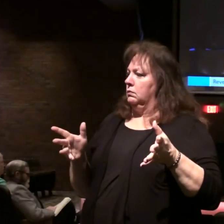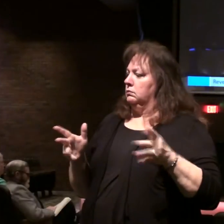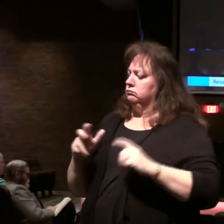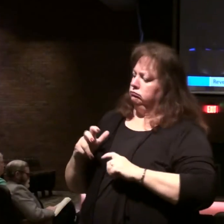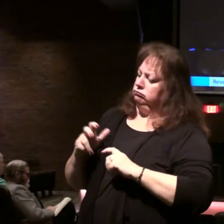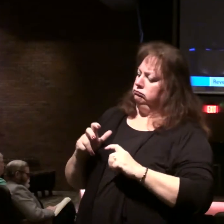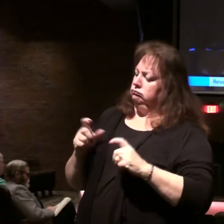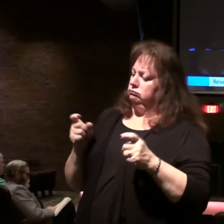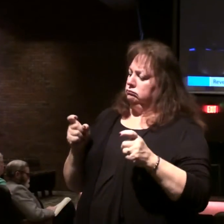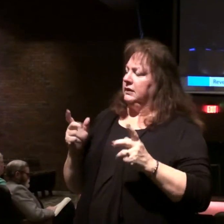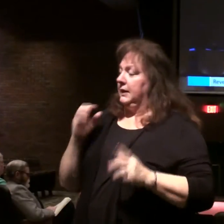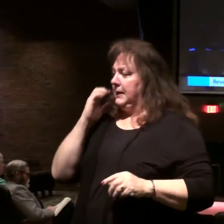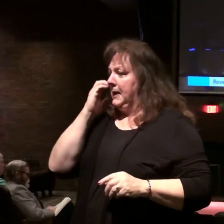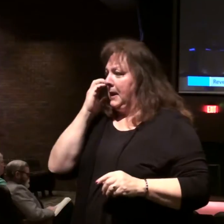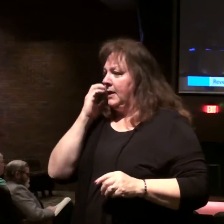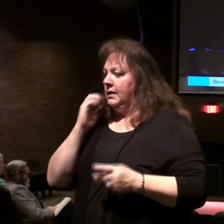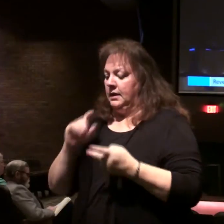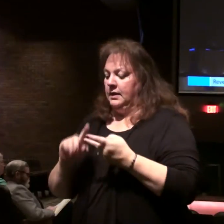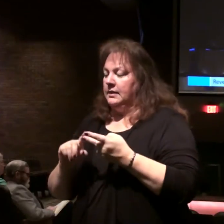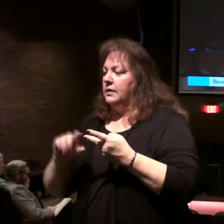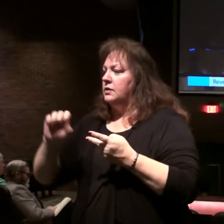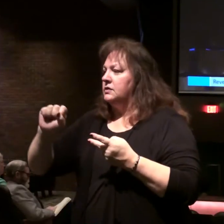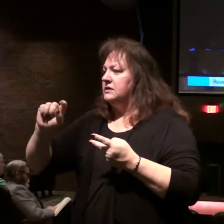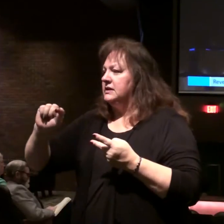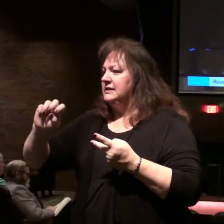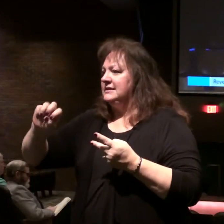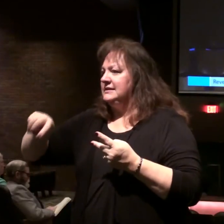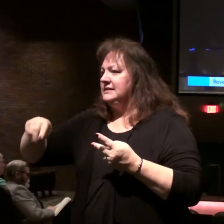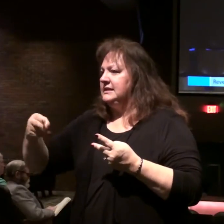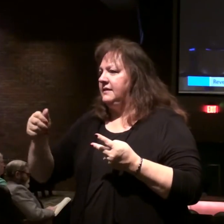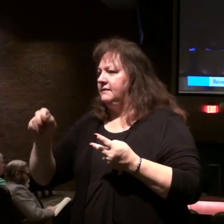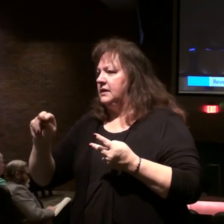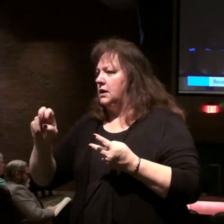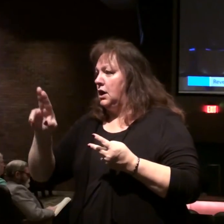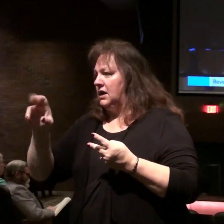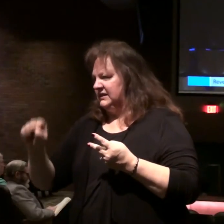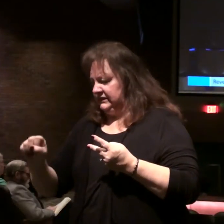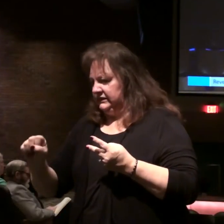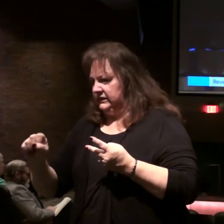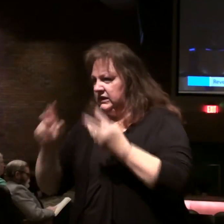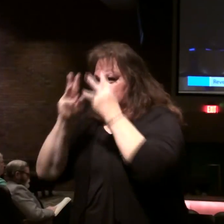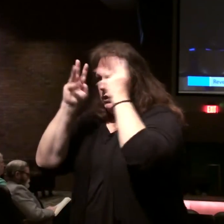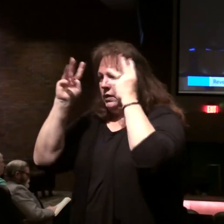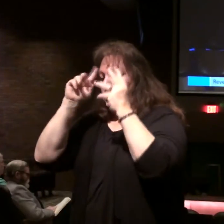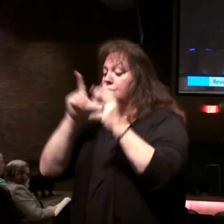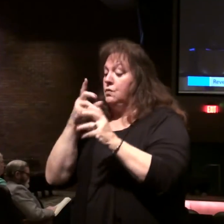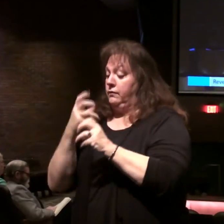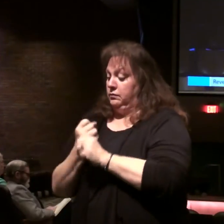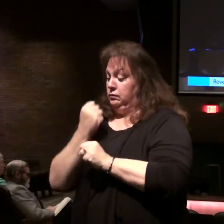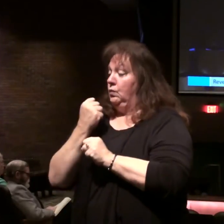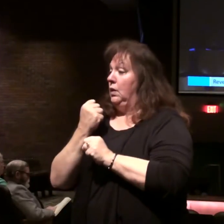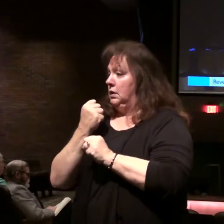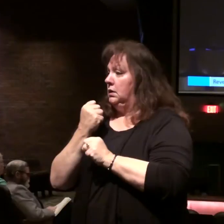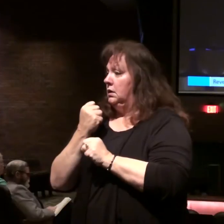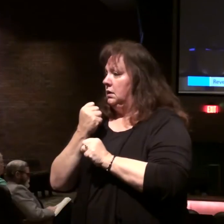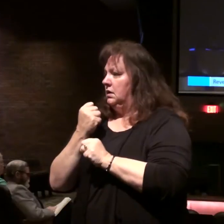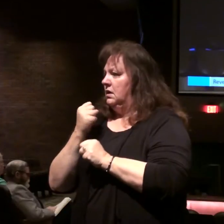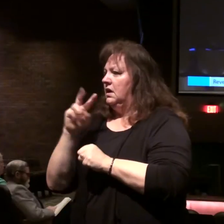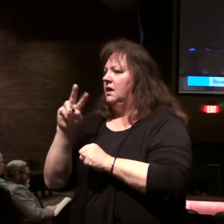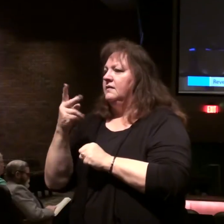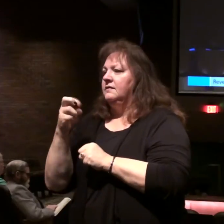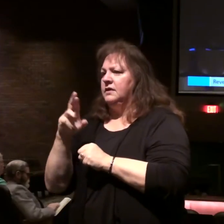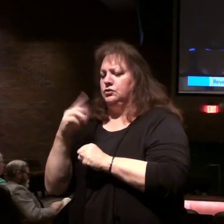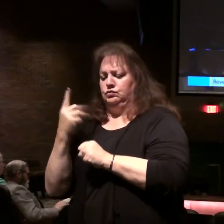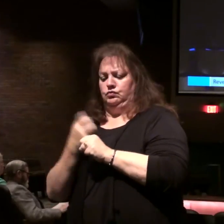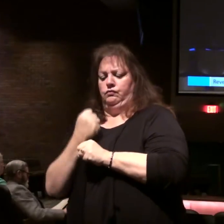king. And the stephanos crown, that's the crown of a victor, one who has